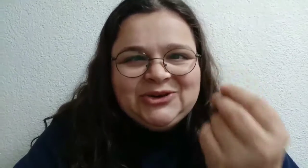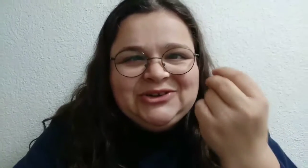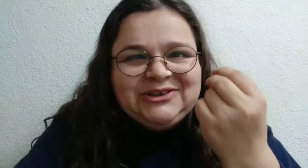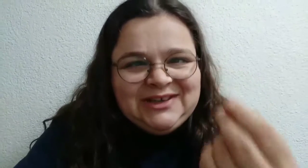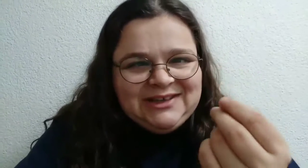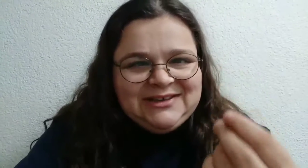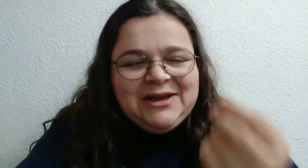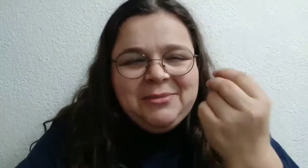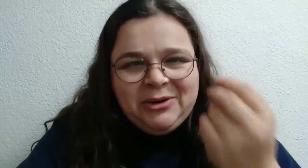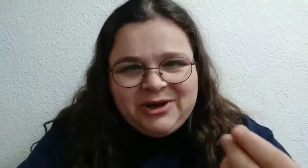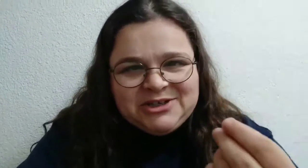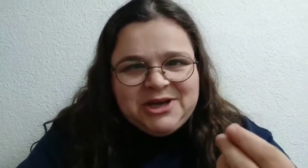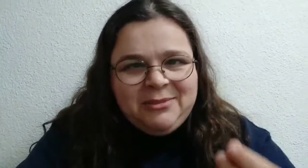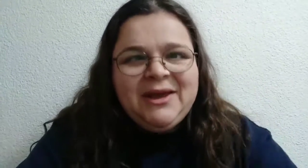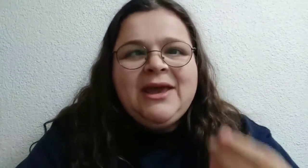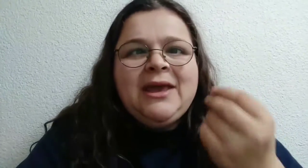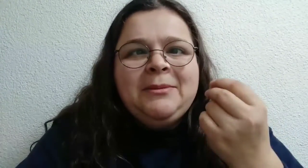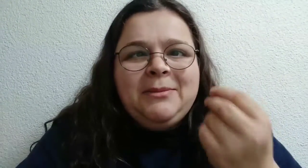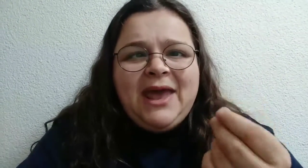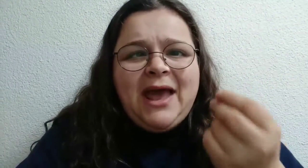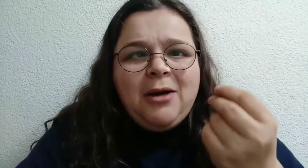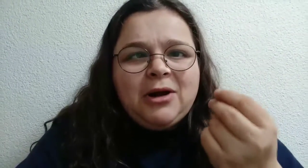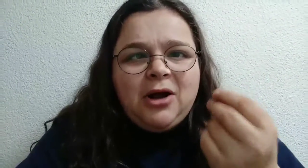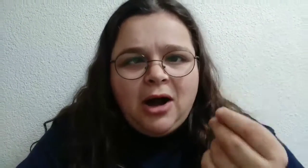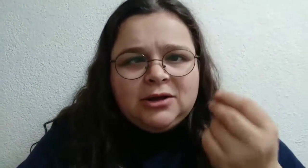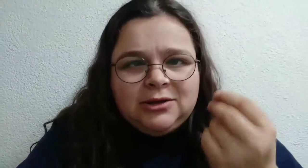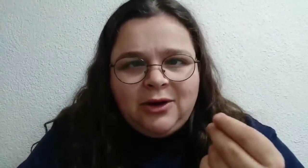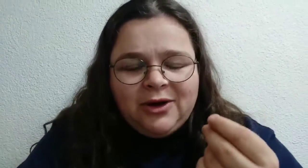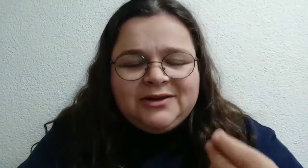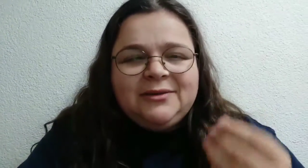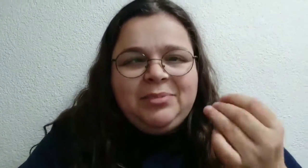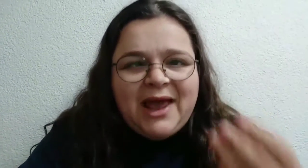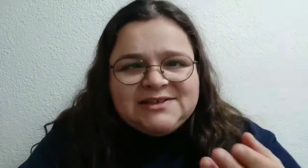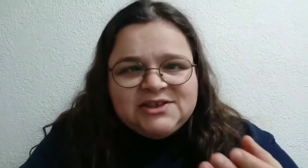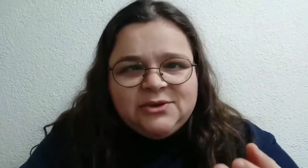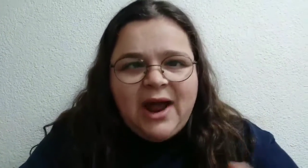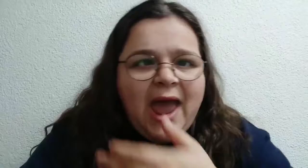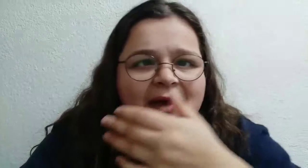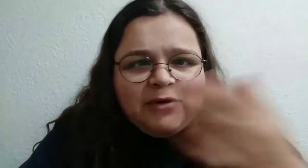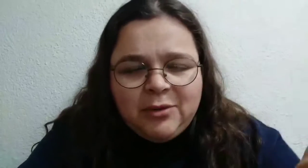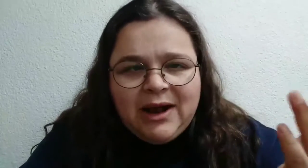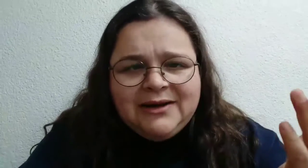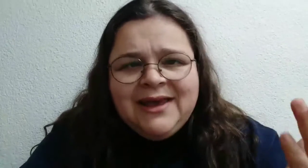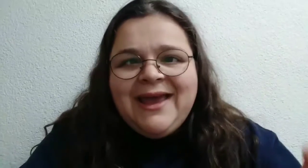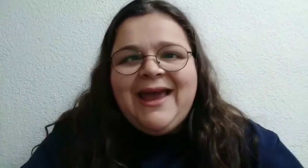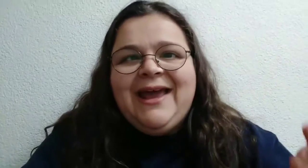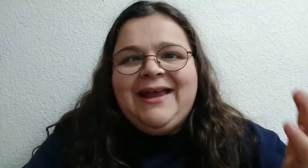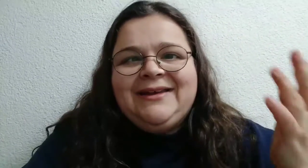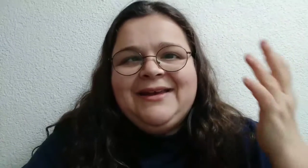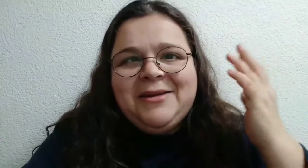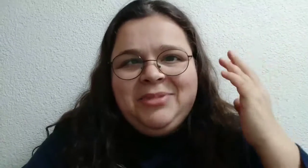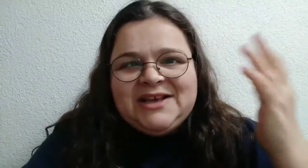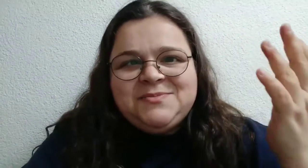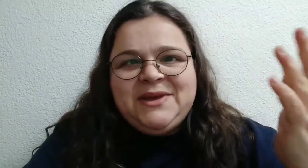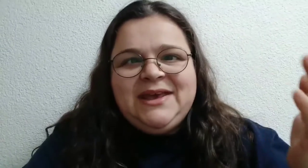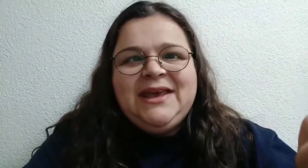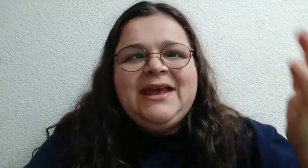good deed. Baruch Hashem. May our God, Lord, bless you, everyone, and blessed be